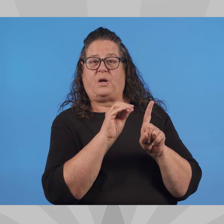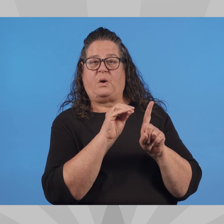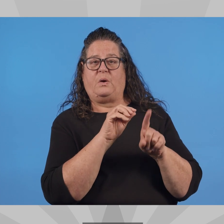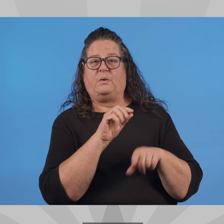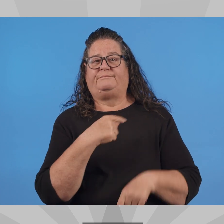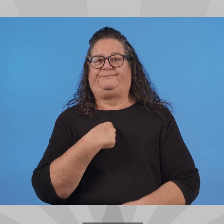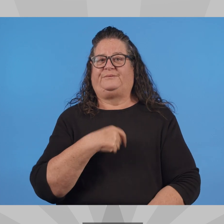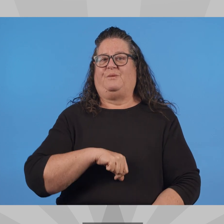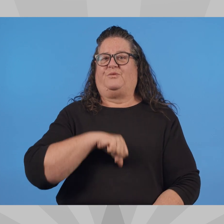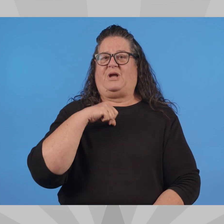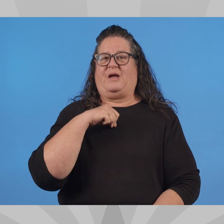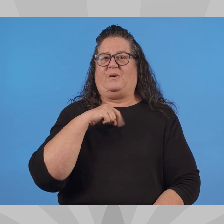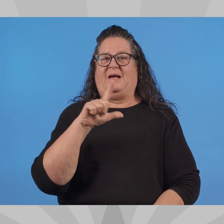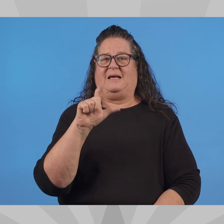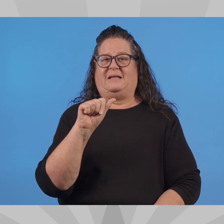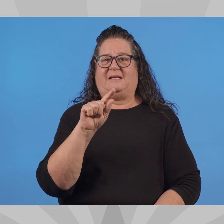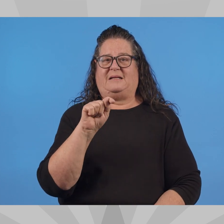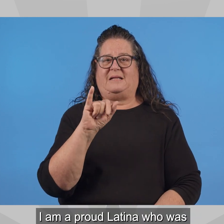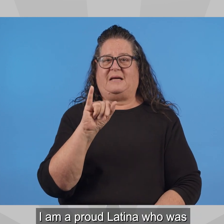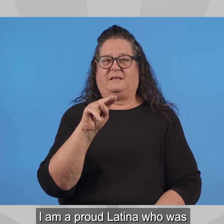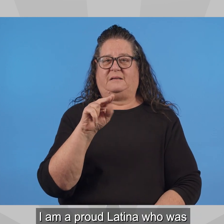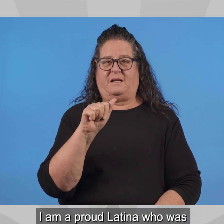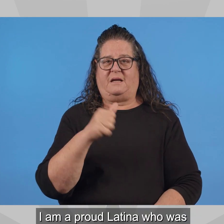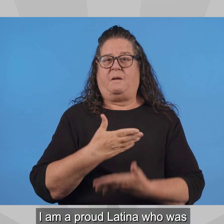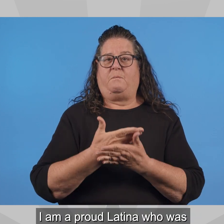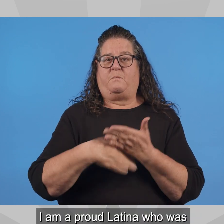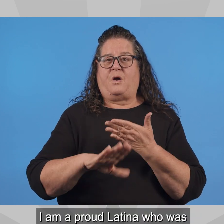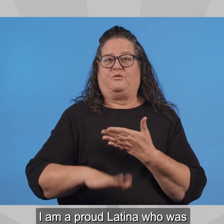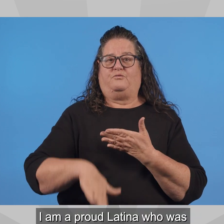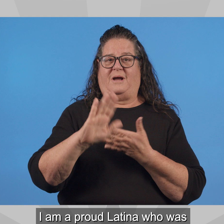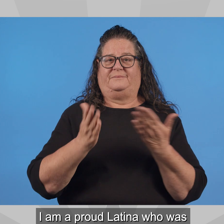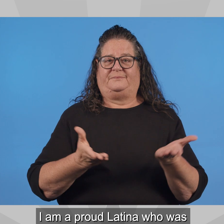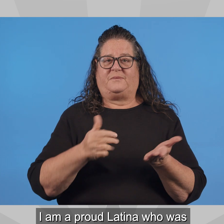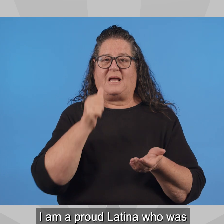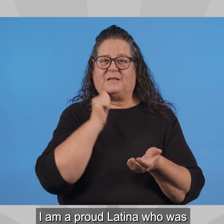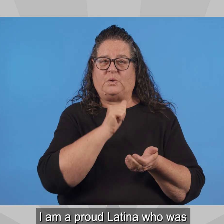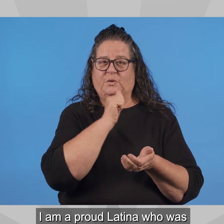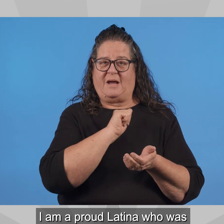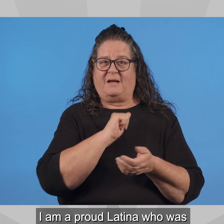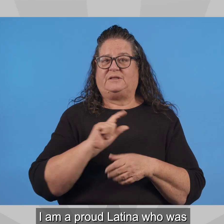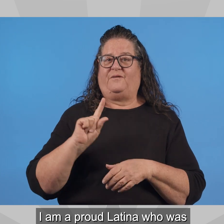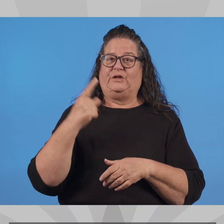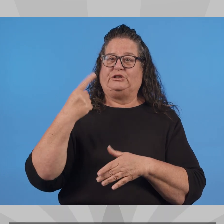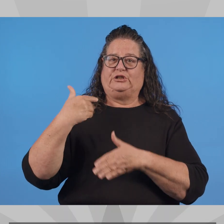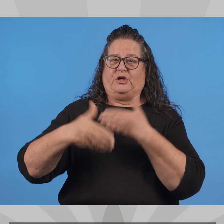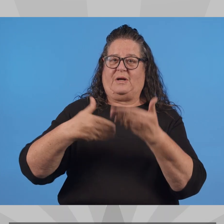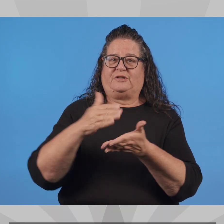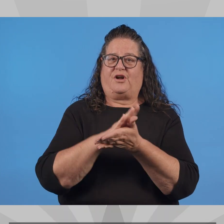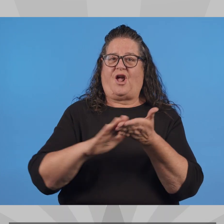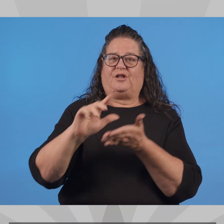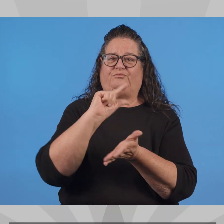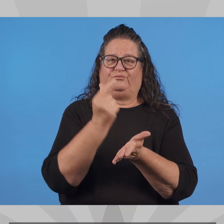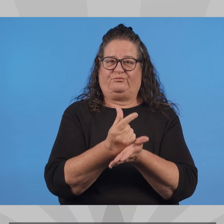Biography Biography I am a proud Latina who was born and raised in Arizona and a